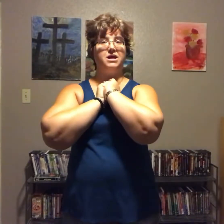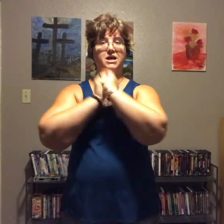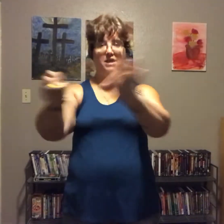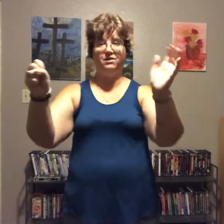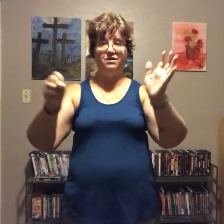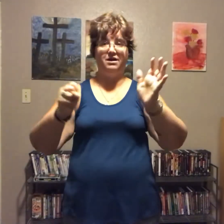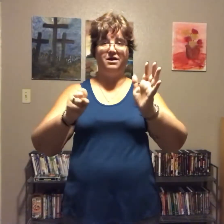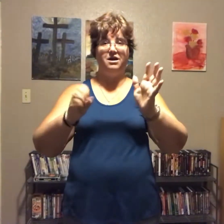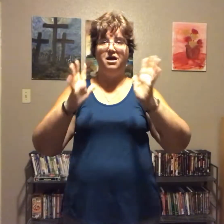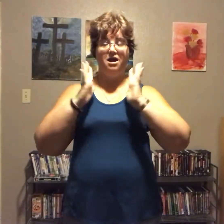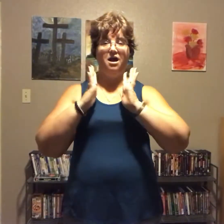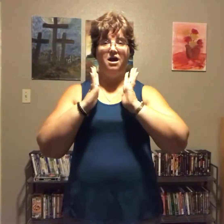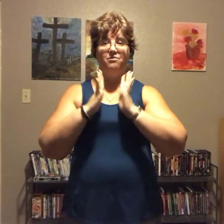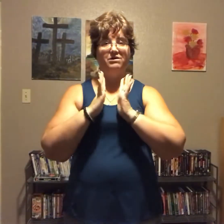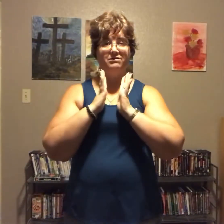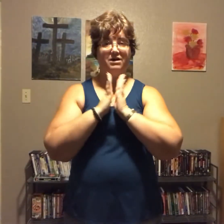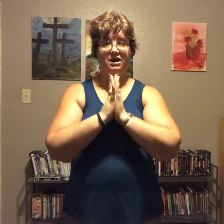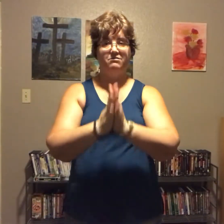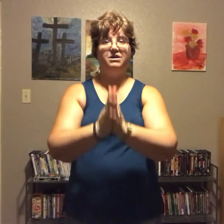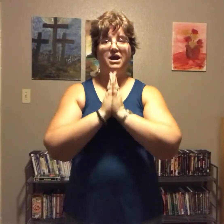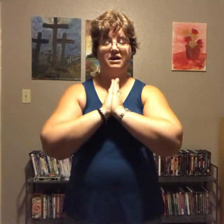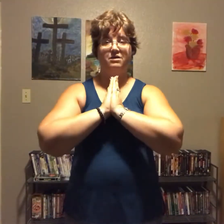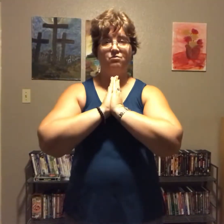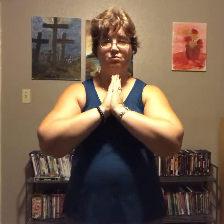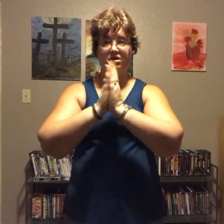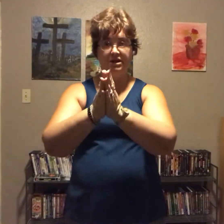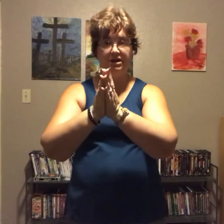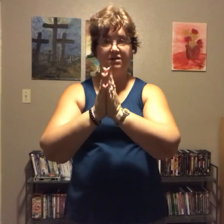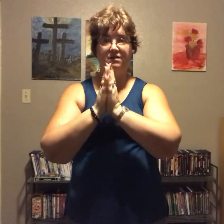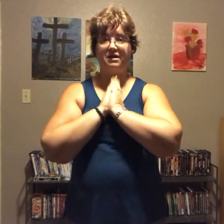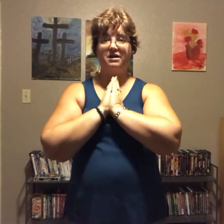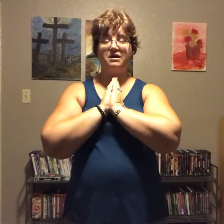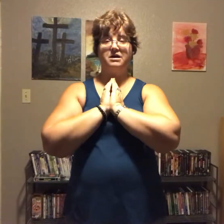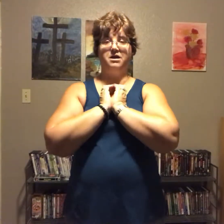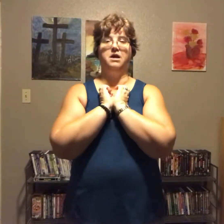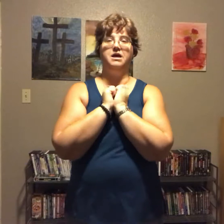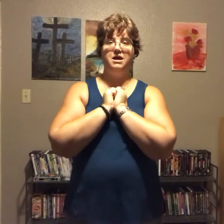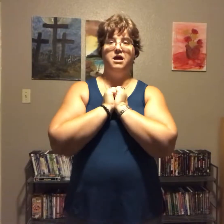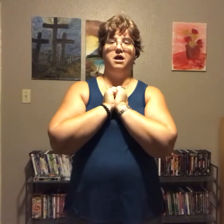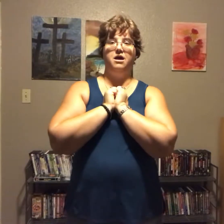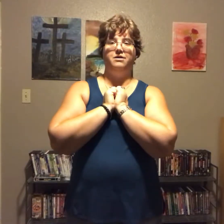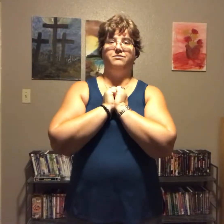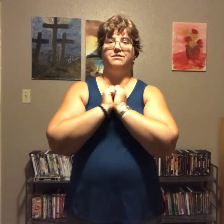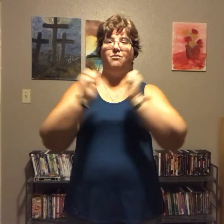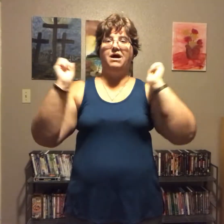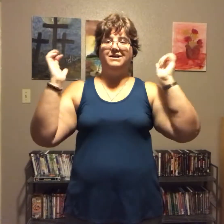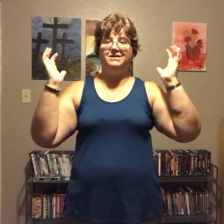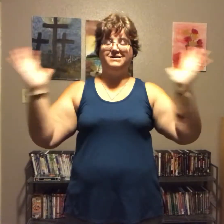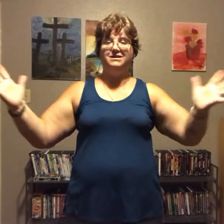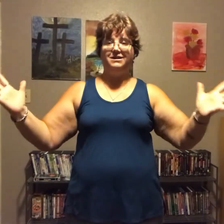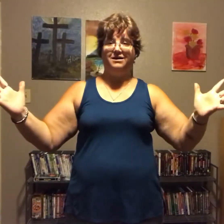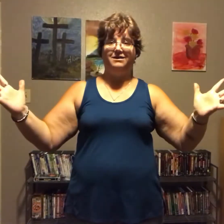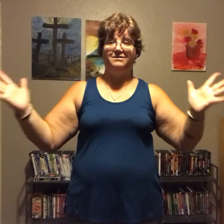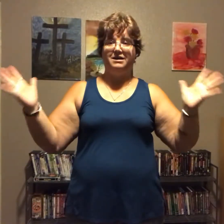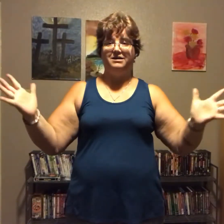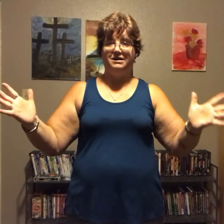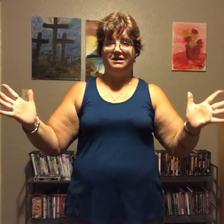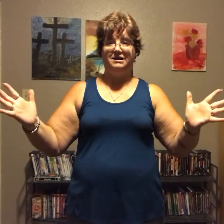anything I wasn't hungry I didn't want anything so I did it guys I did it